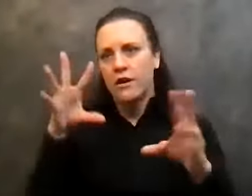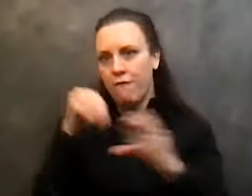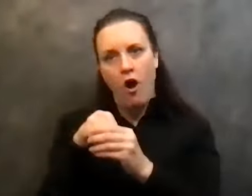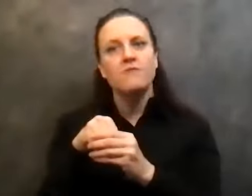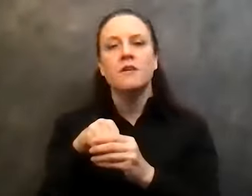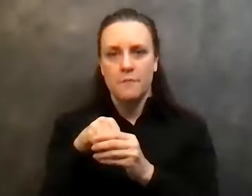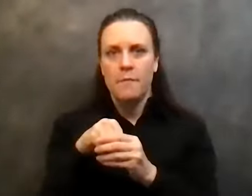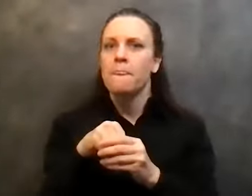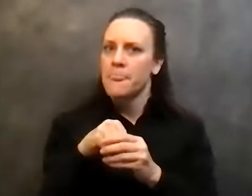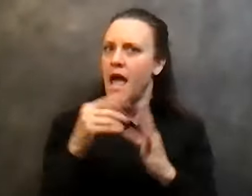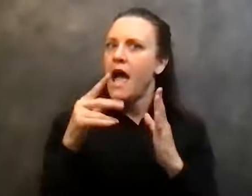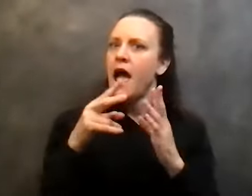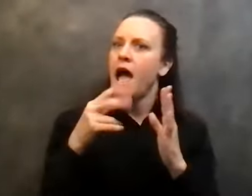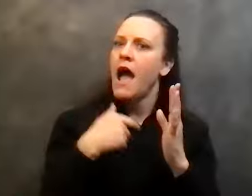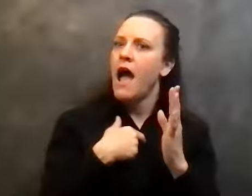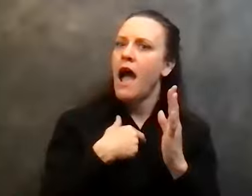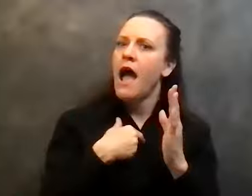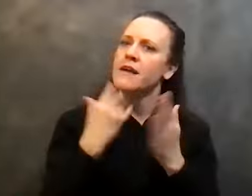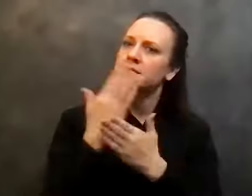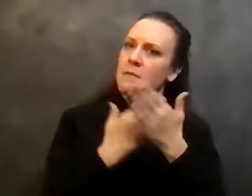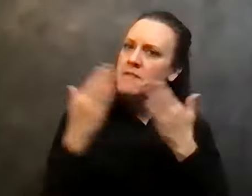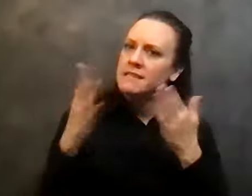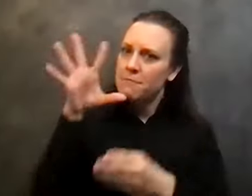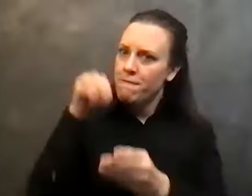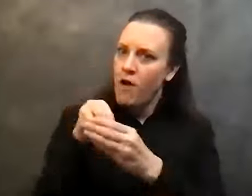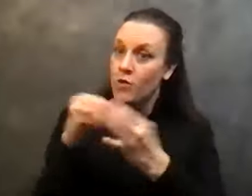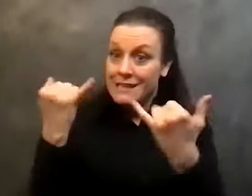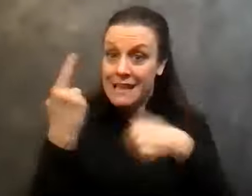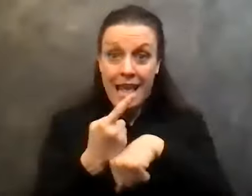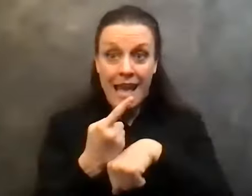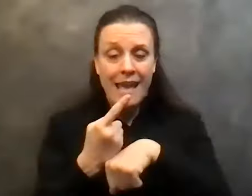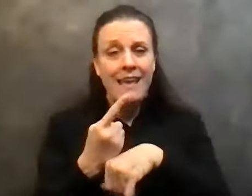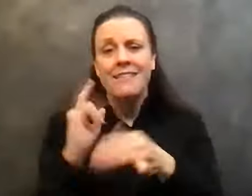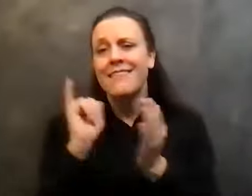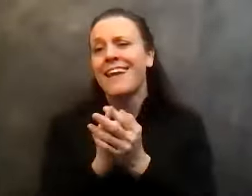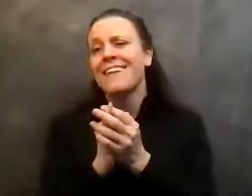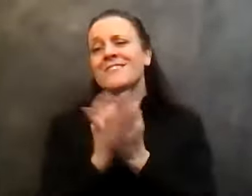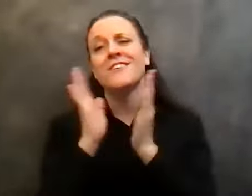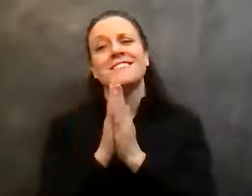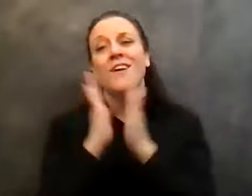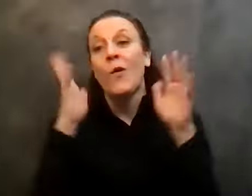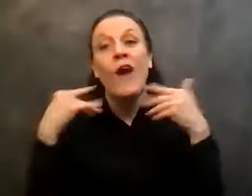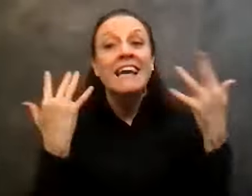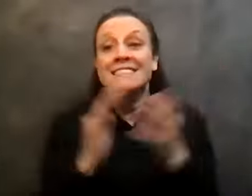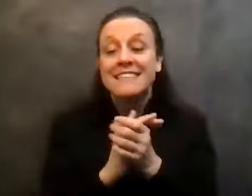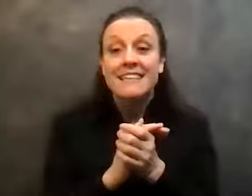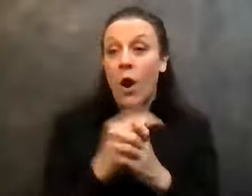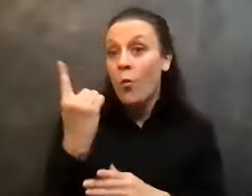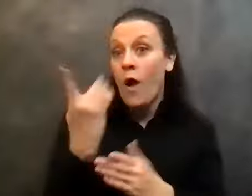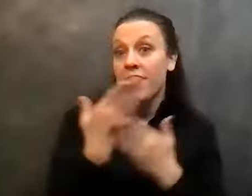I, there's some things that I'm involved with today that are just, just crazy. Uh, you know, there's one of them, I'm just going to share